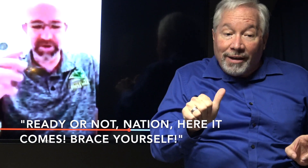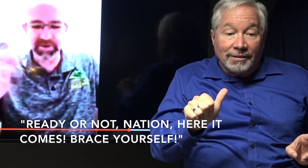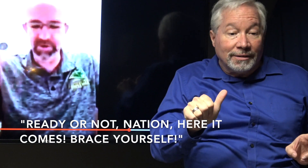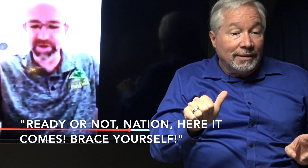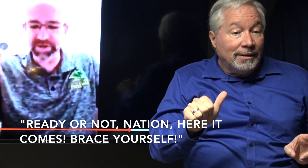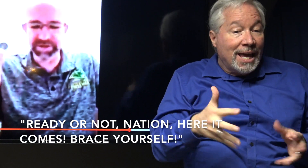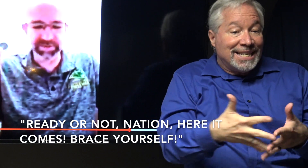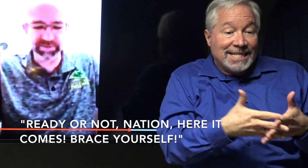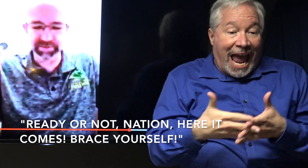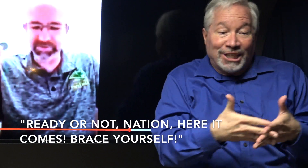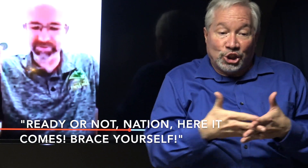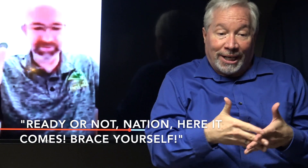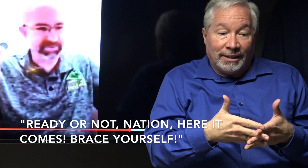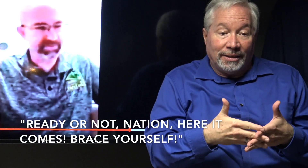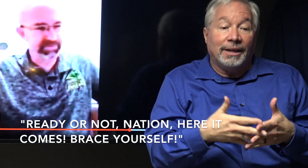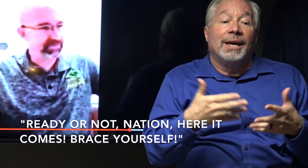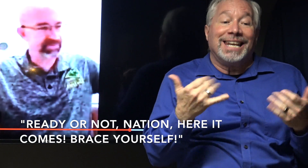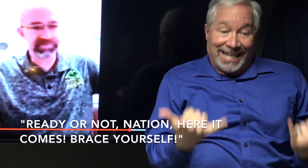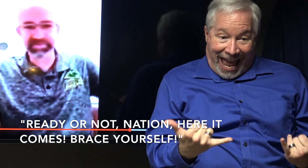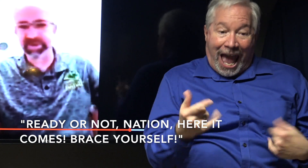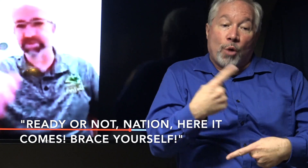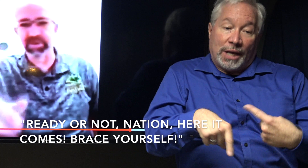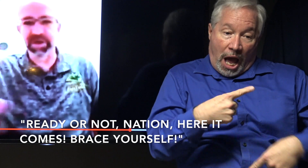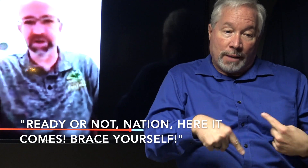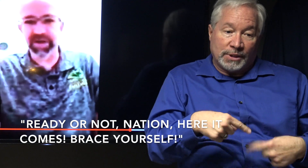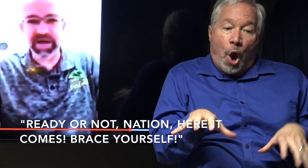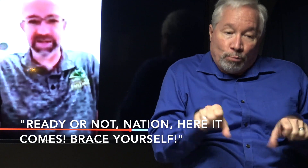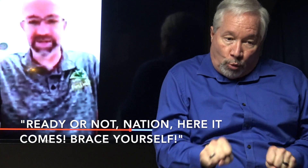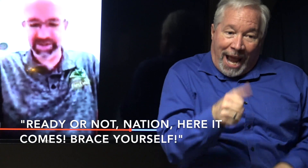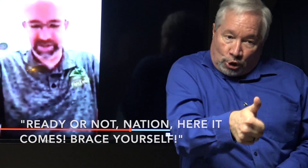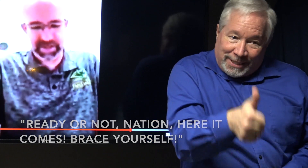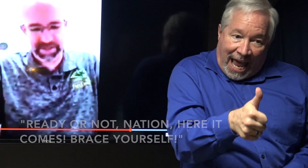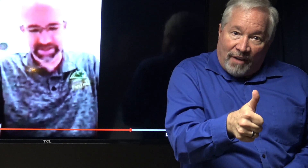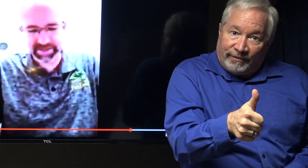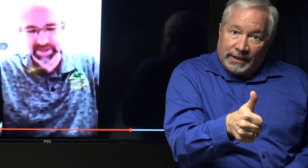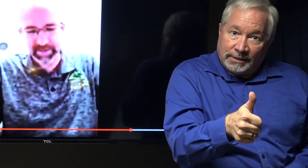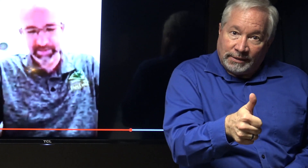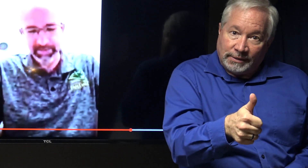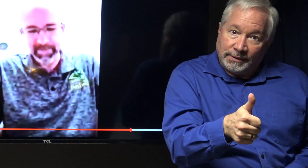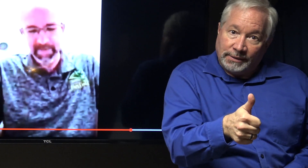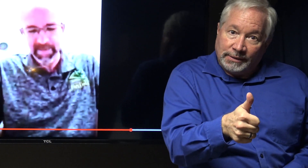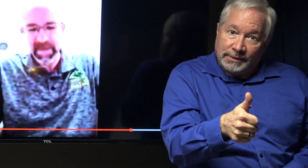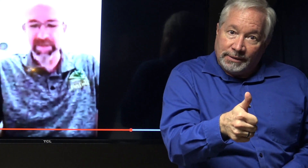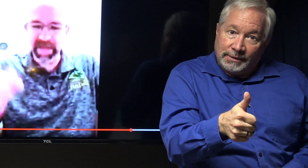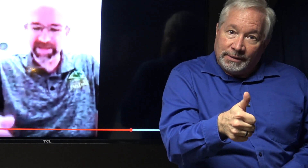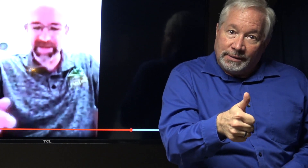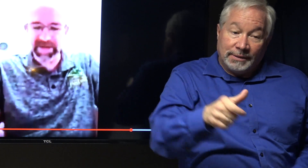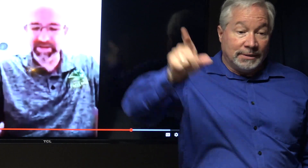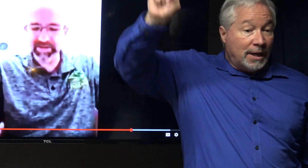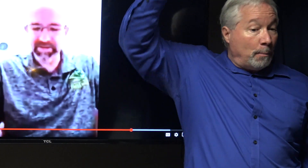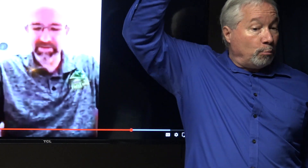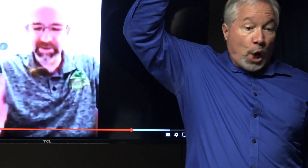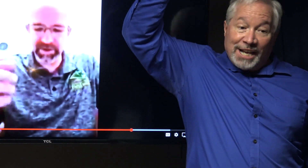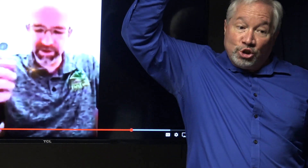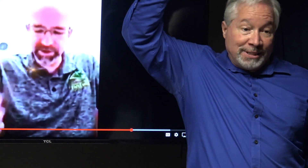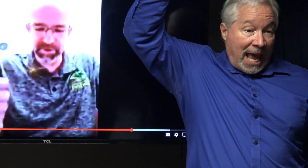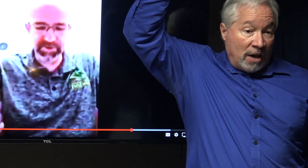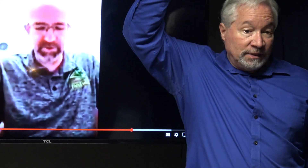Just a rather quick and simple play on hide and seek I guess. And last night, Monday, August